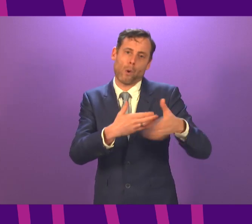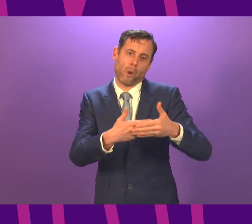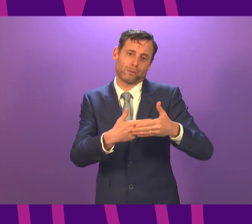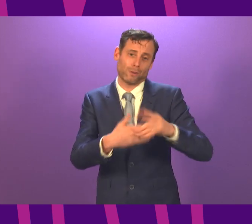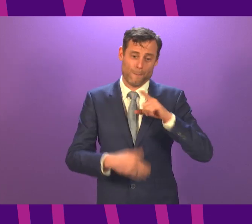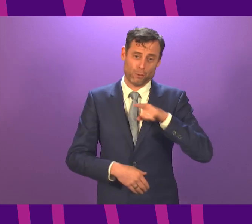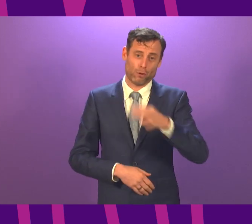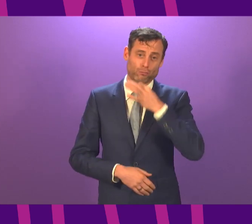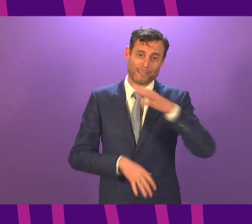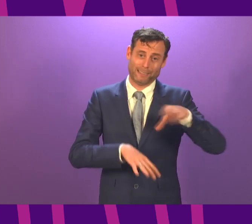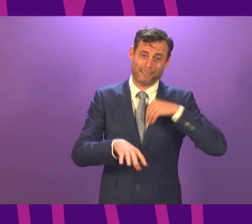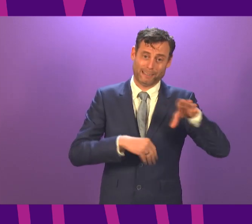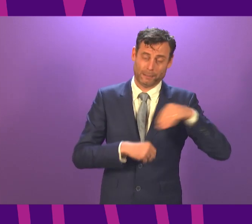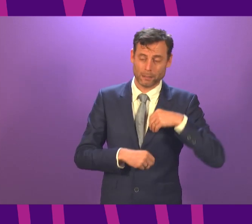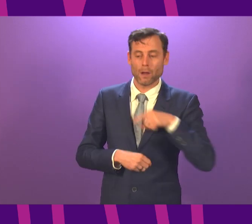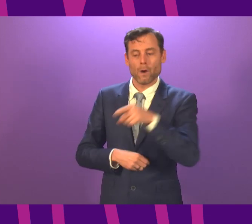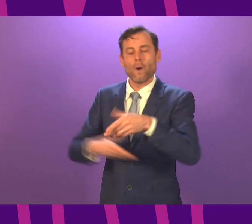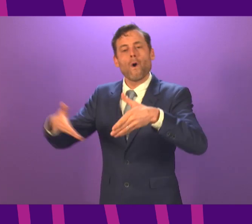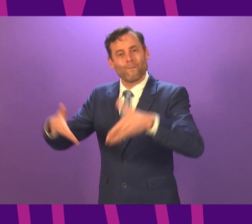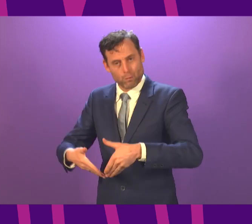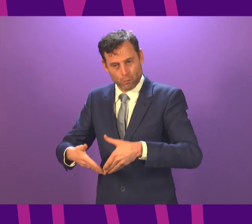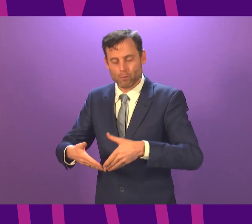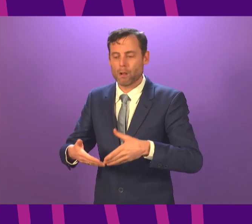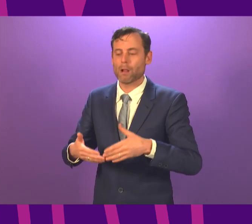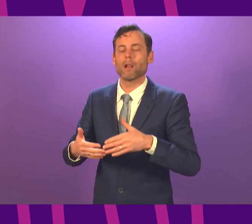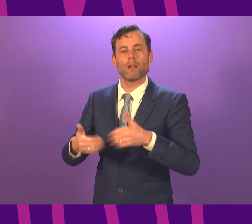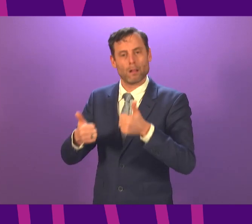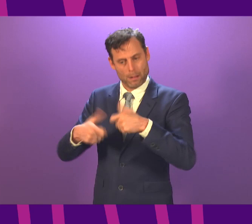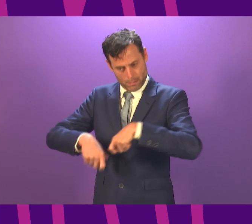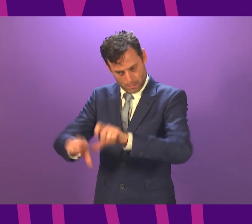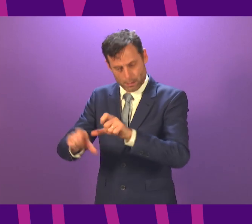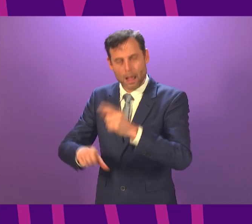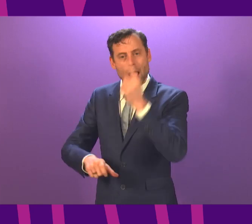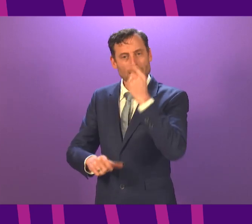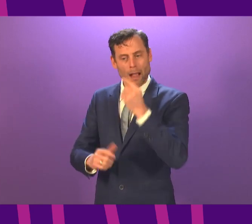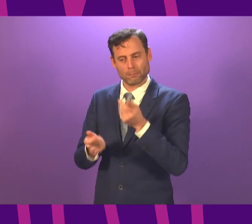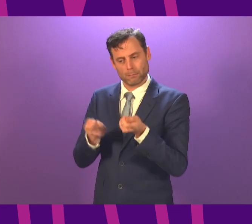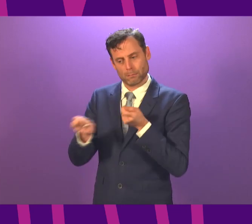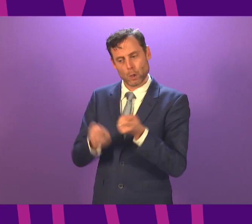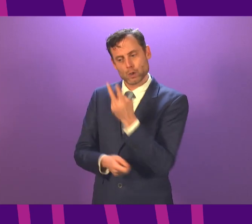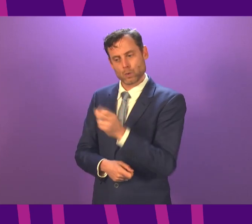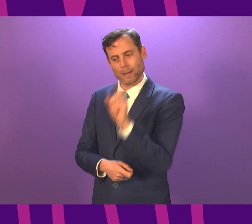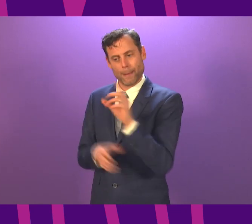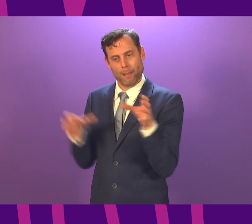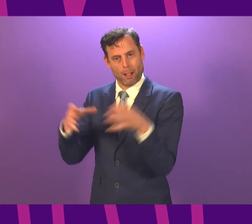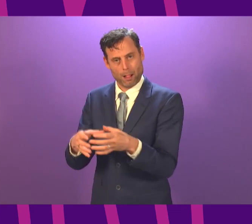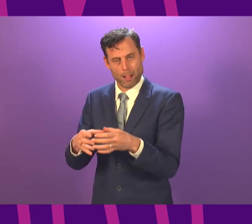transmission. While up to 20 people will still be able to attend funeral services, waits will not be possible during January, and a maximum of five